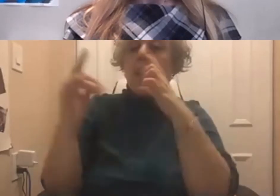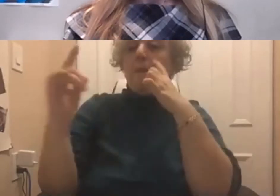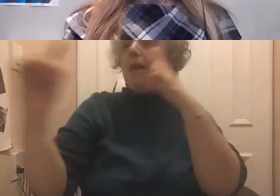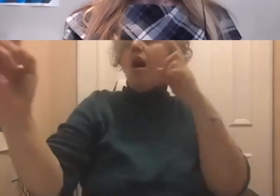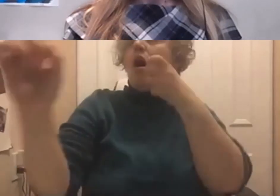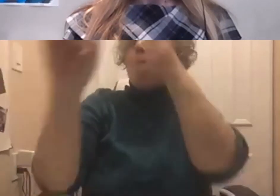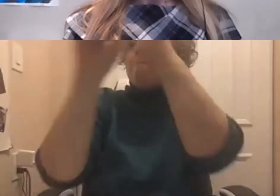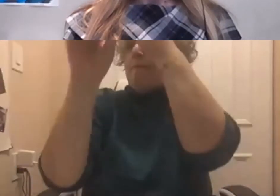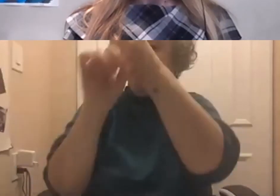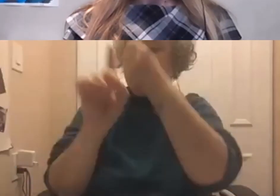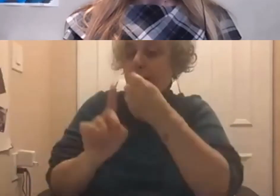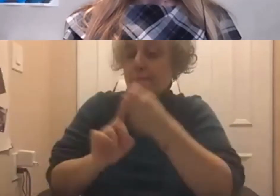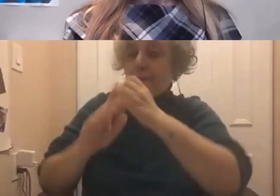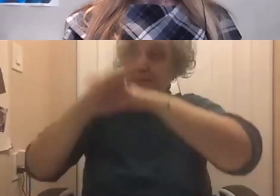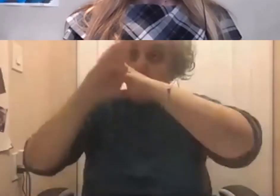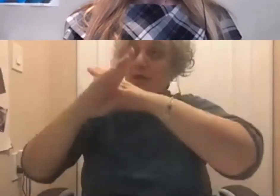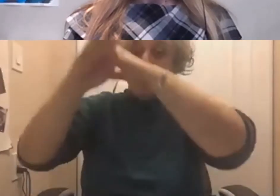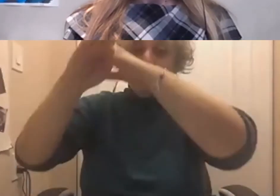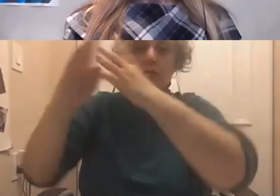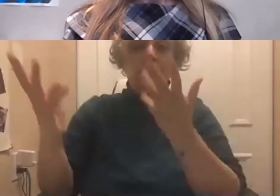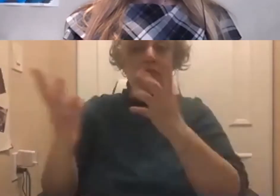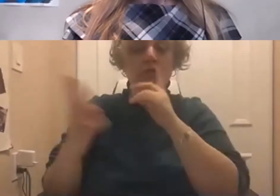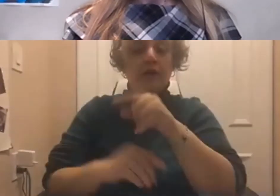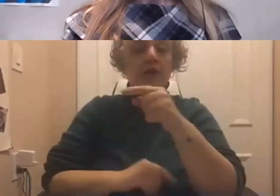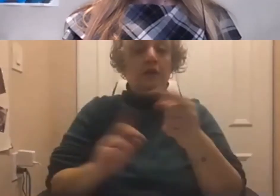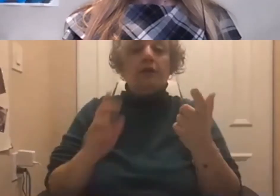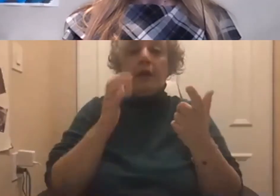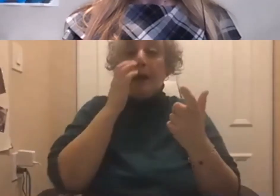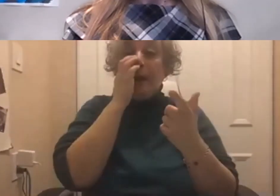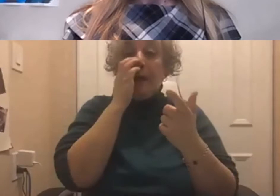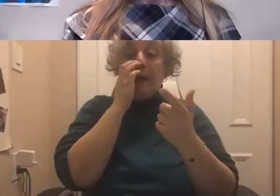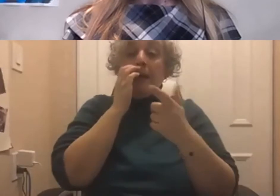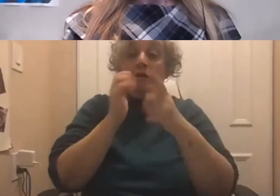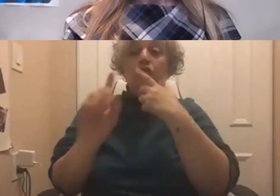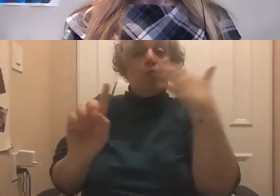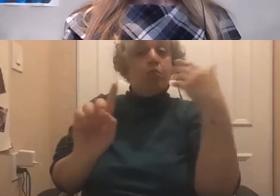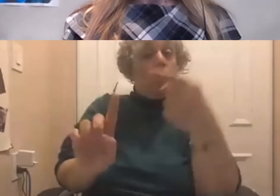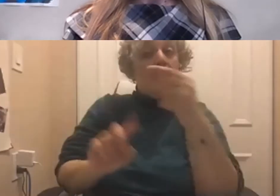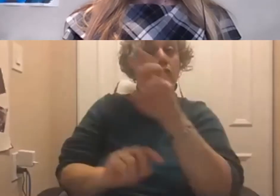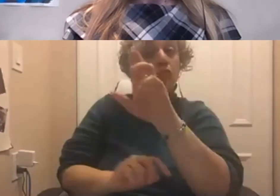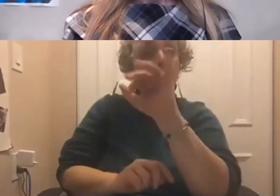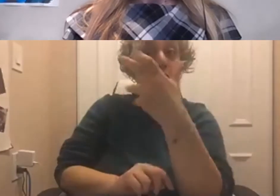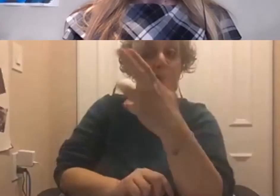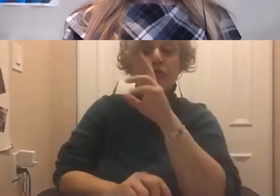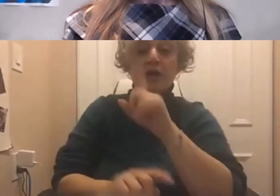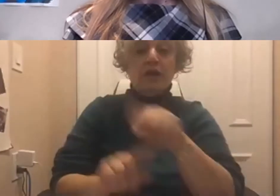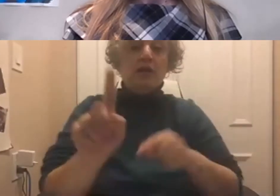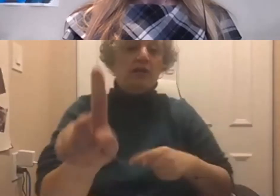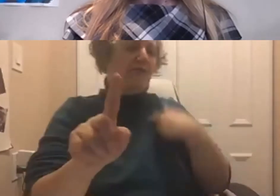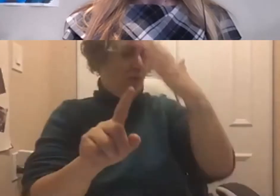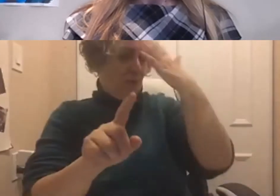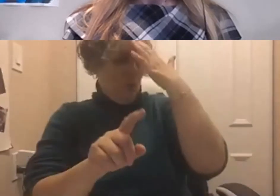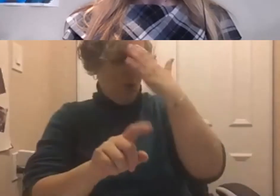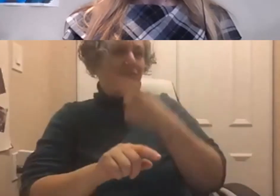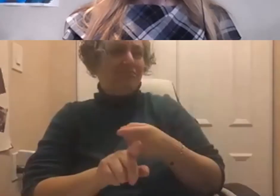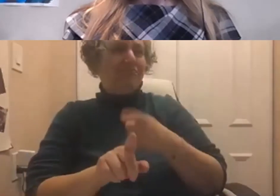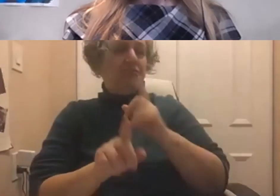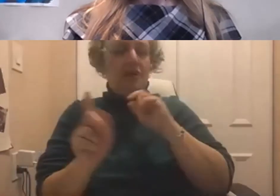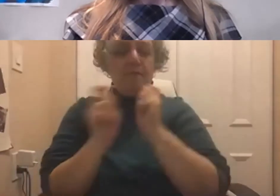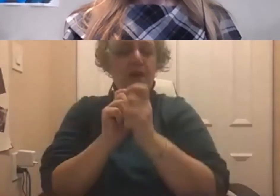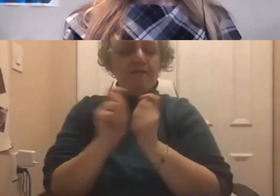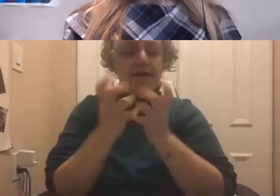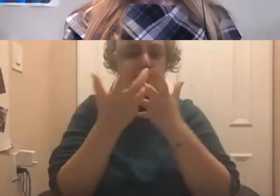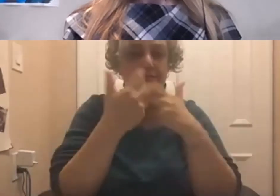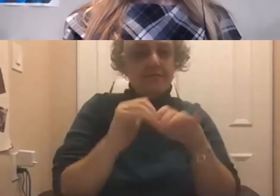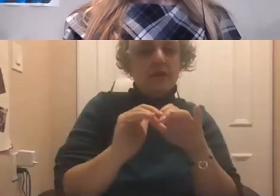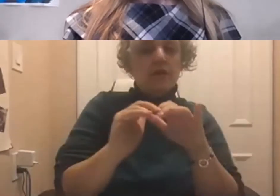Yeah, and Rich, that brings up a really good point. mean, most of what we hear from HR is, yeah, we'd love to do accommodations, modifications. We have no idea where to